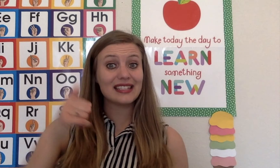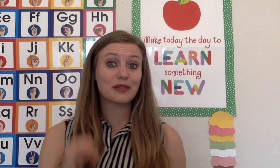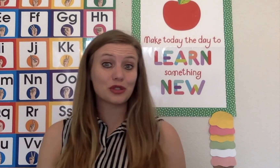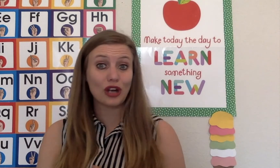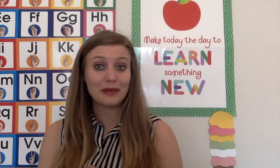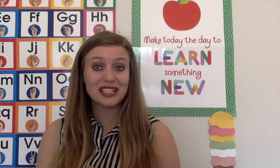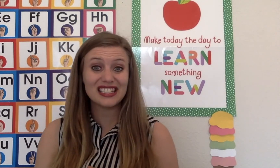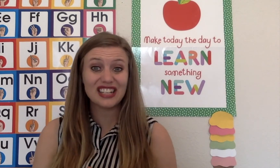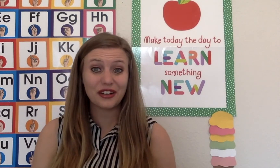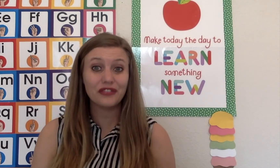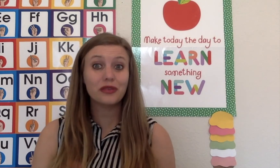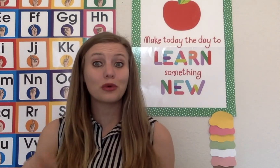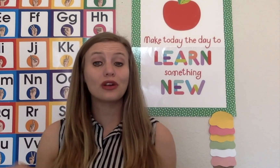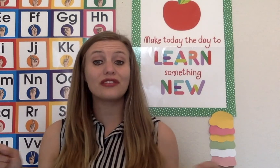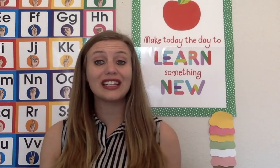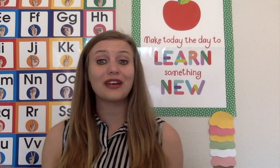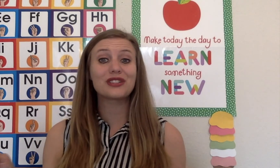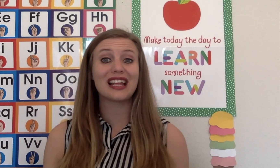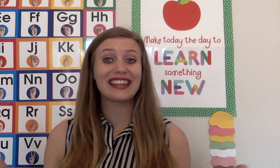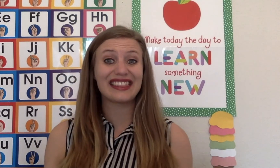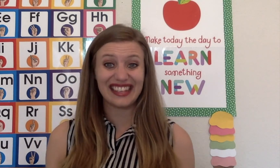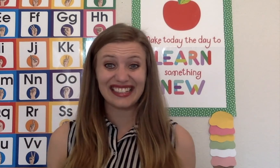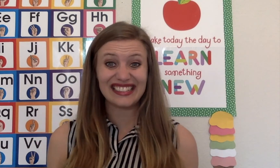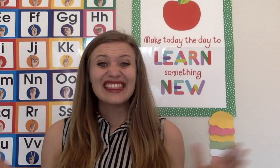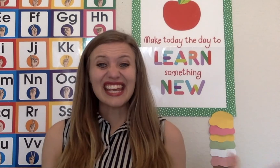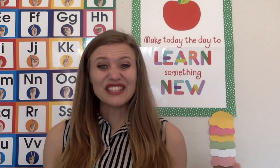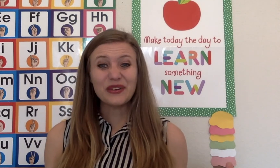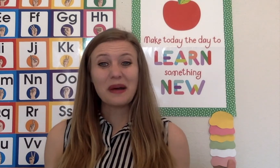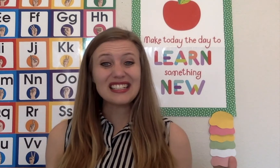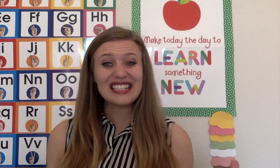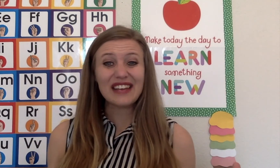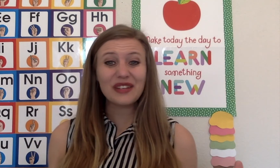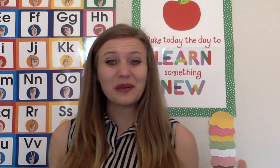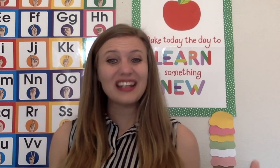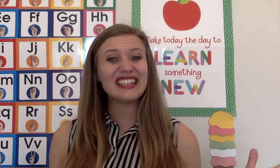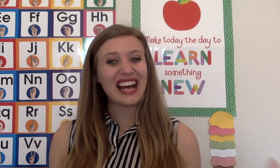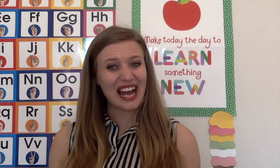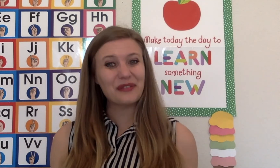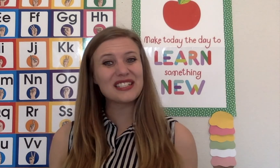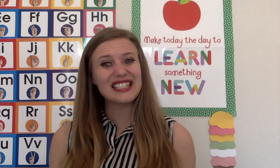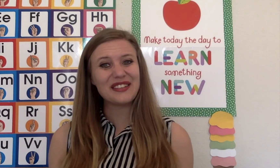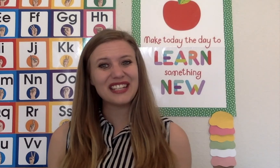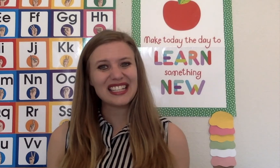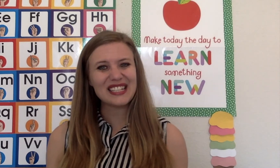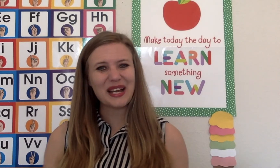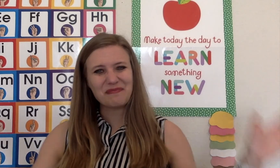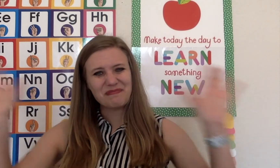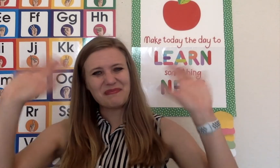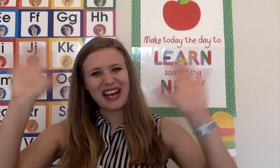subscribe to the channel for more videos like this. Thanks for watching everyone and I will see you next time. Bye!